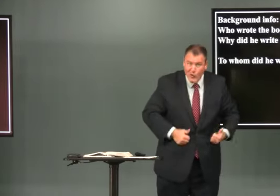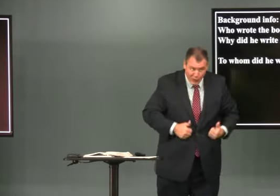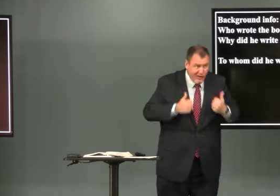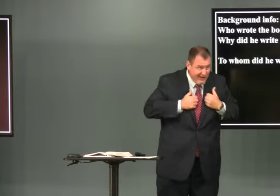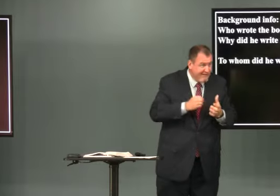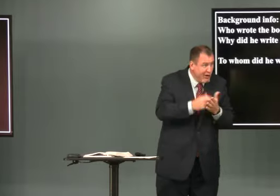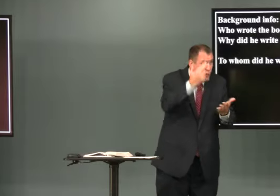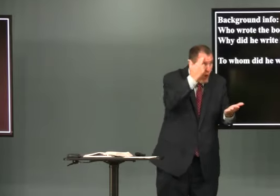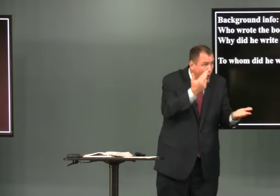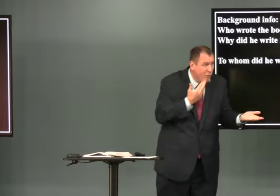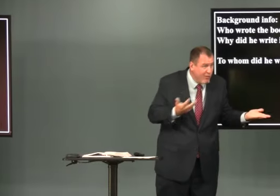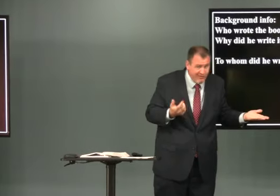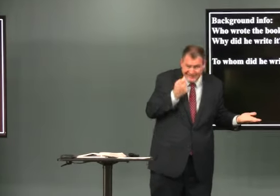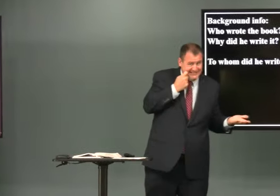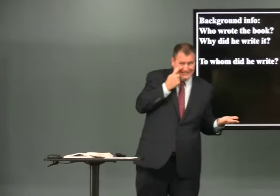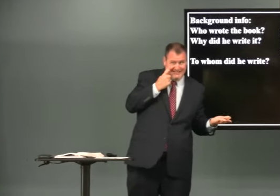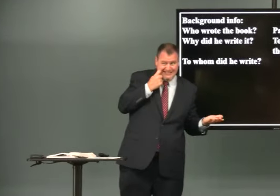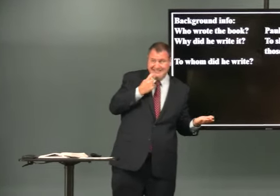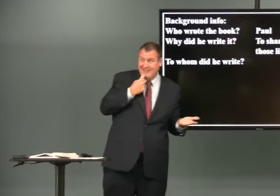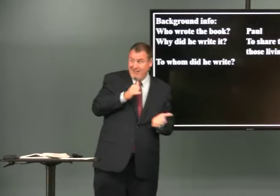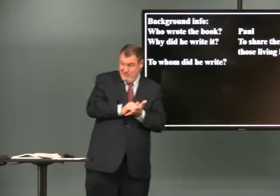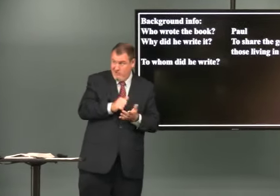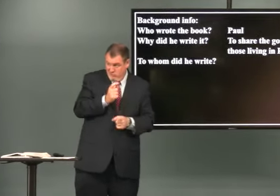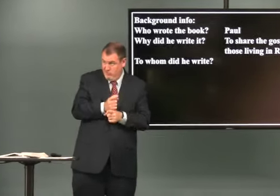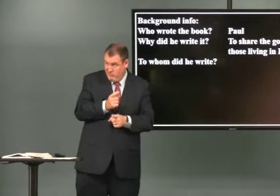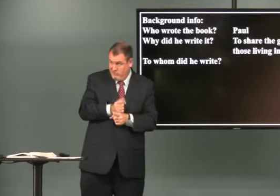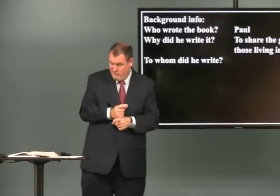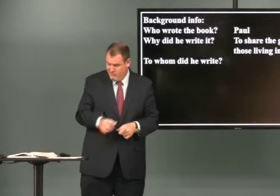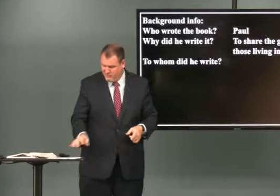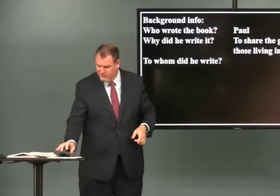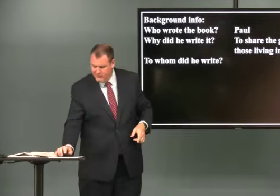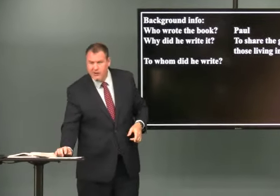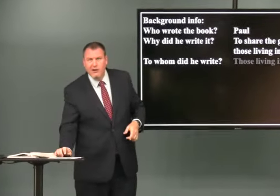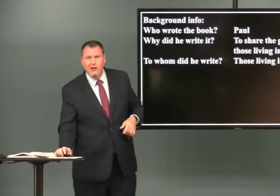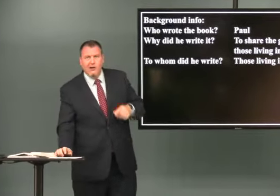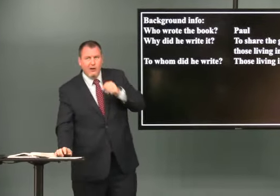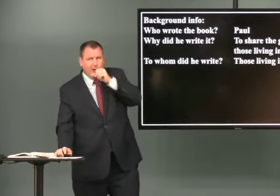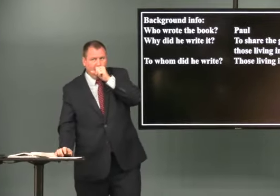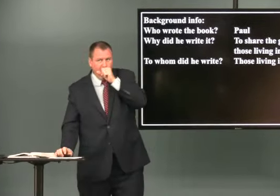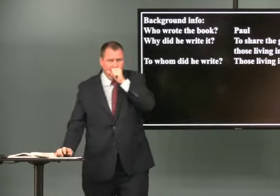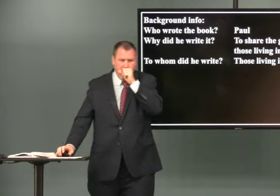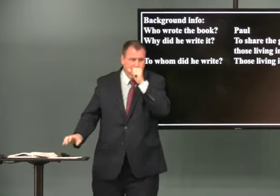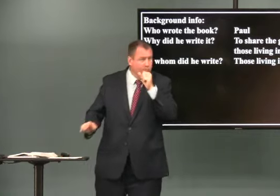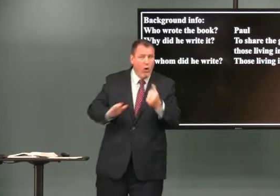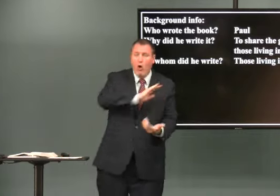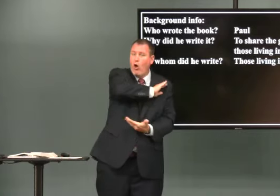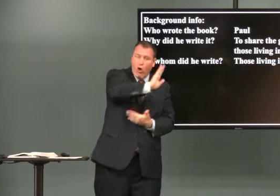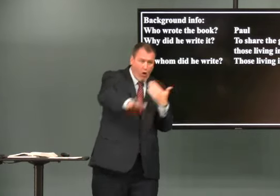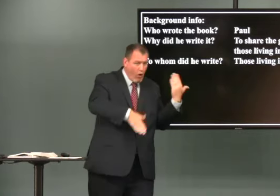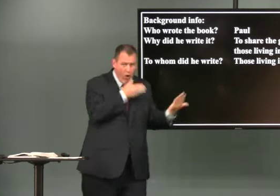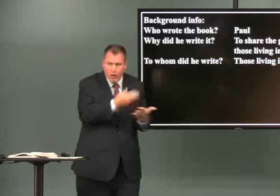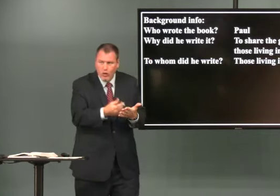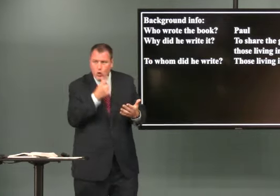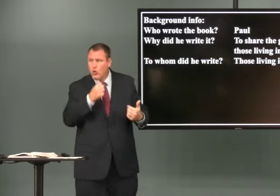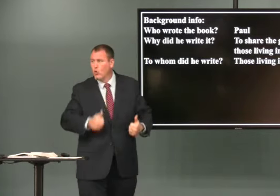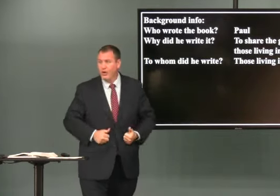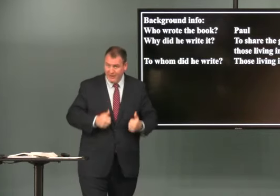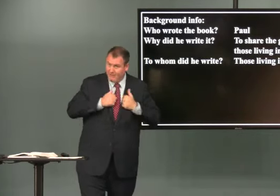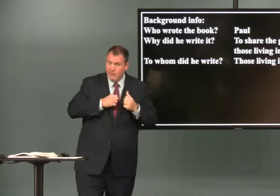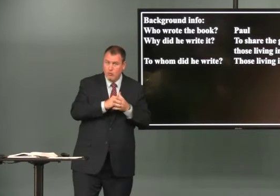people who live in rome he just recently said it all of those